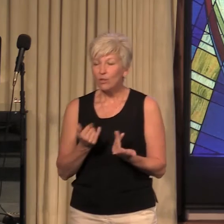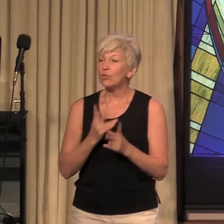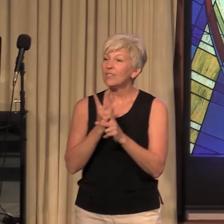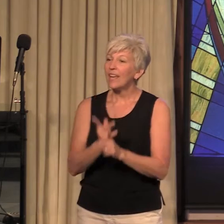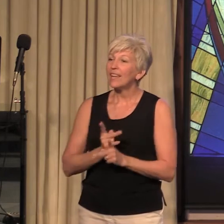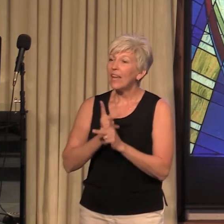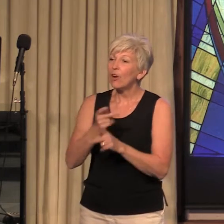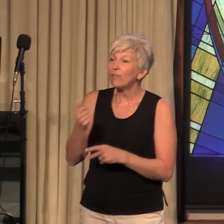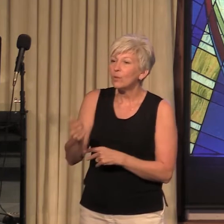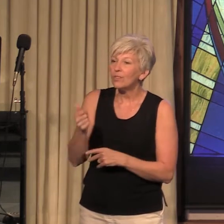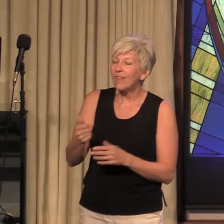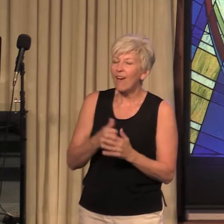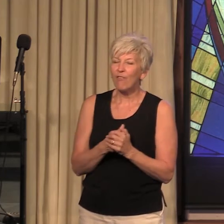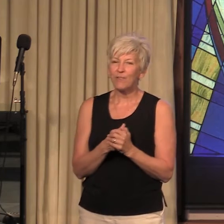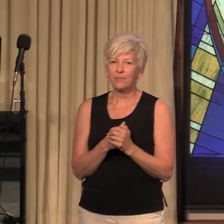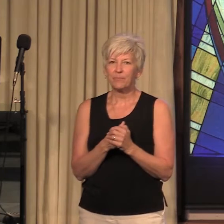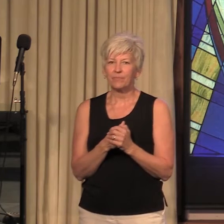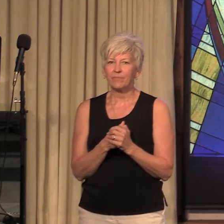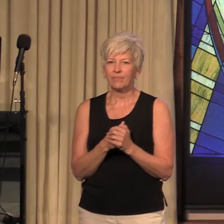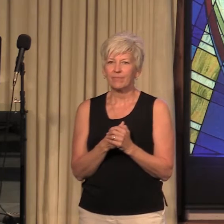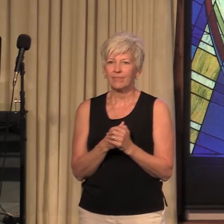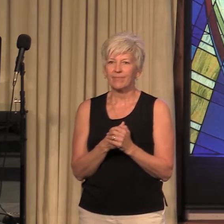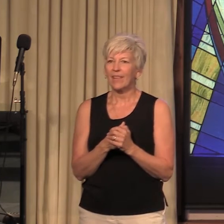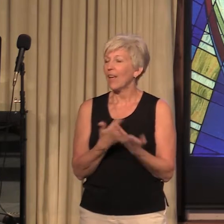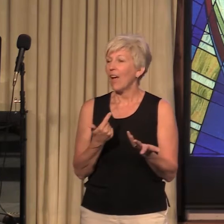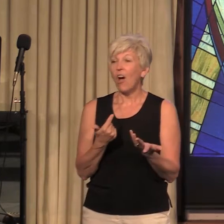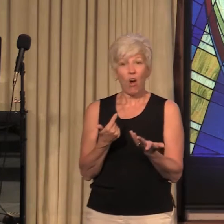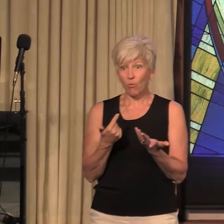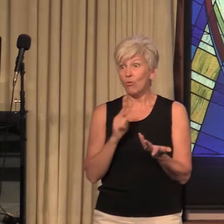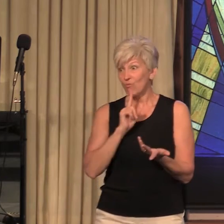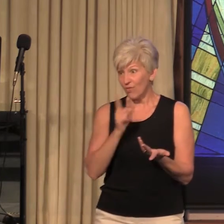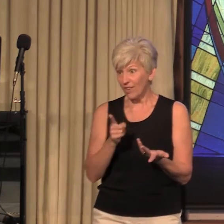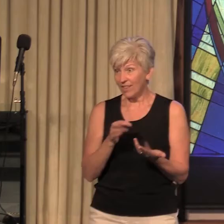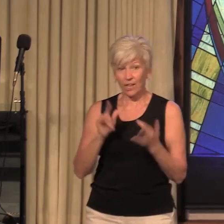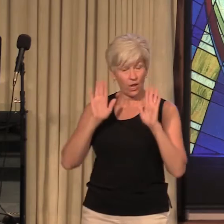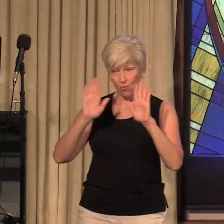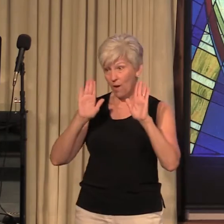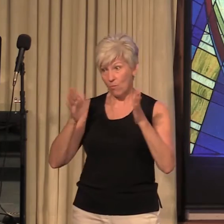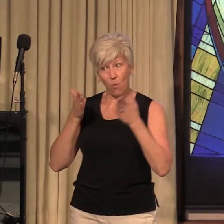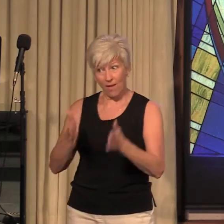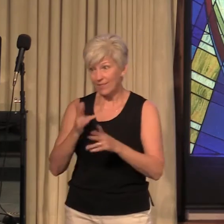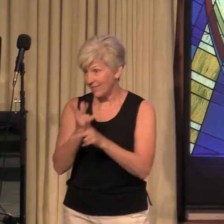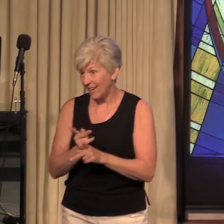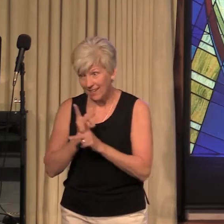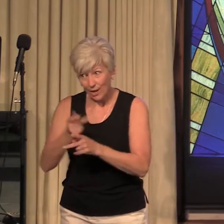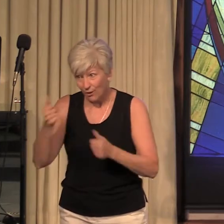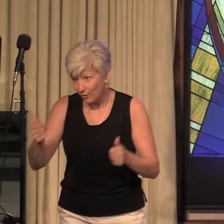of yourself are really great ways of taking care of yourself no matter what